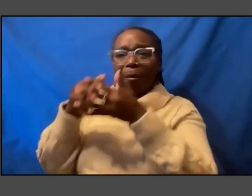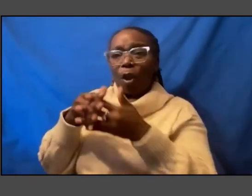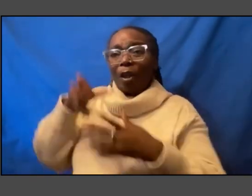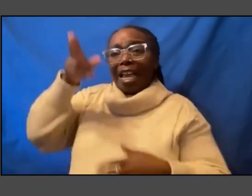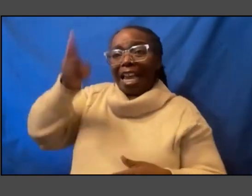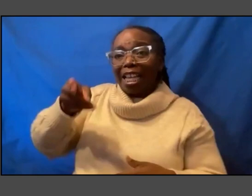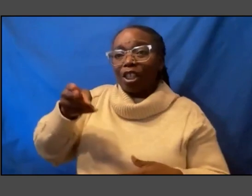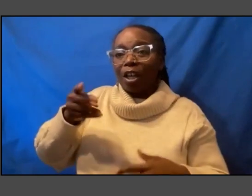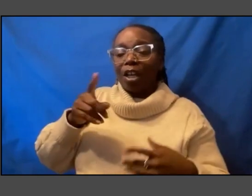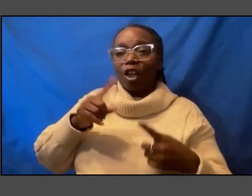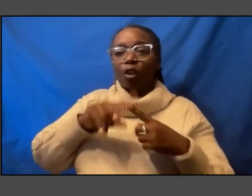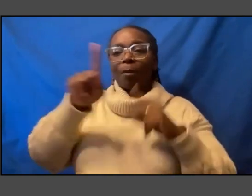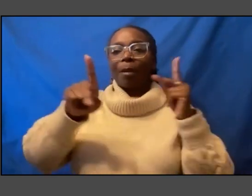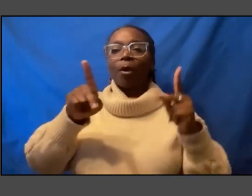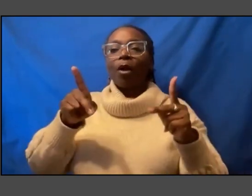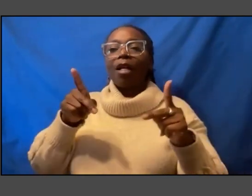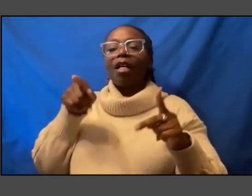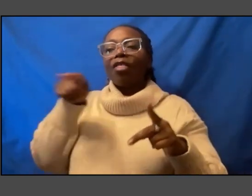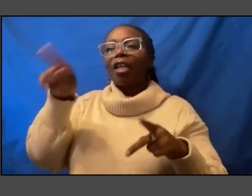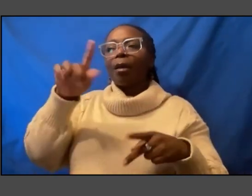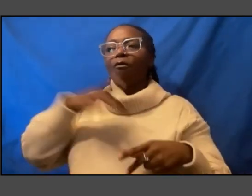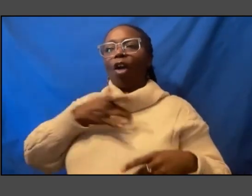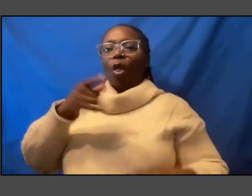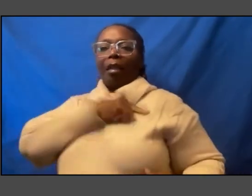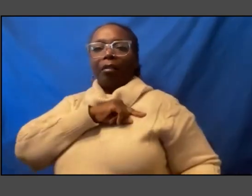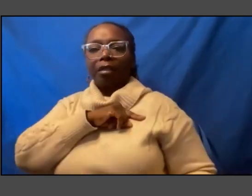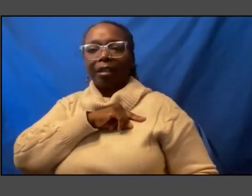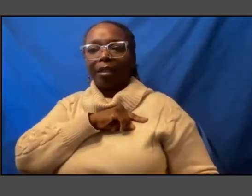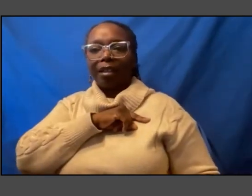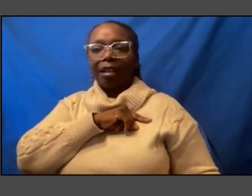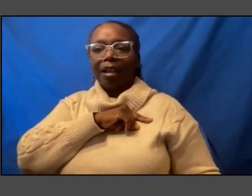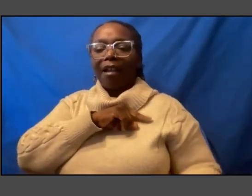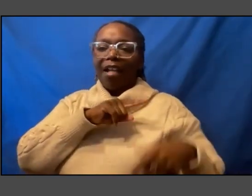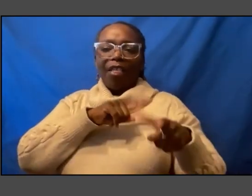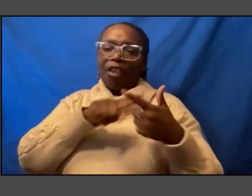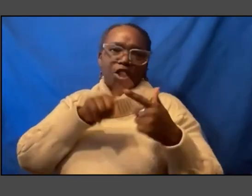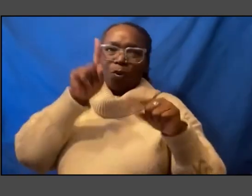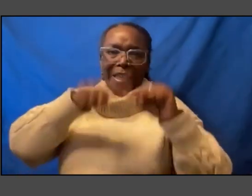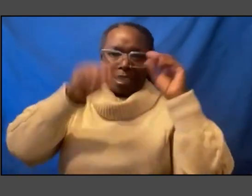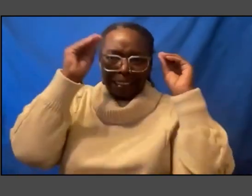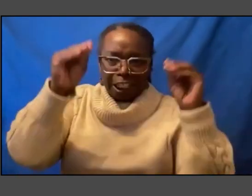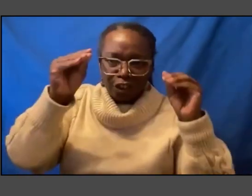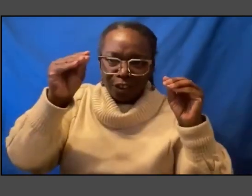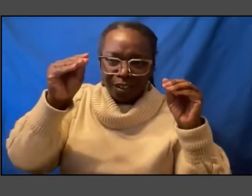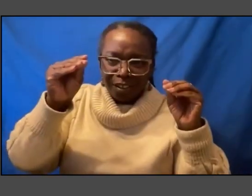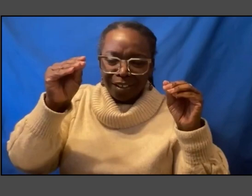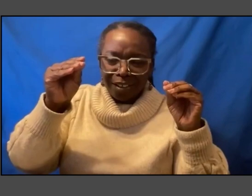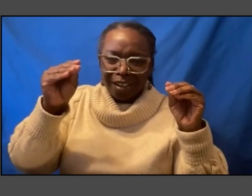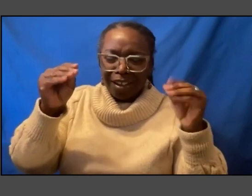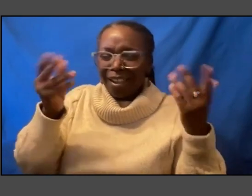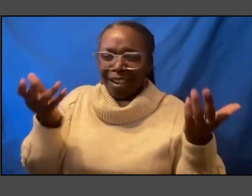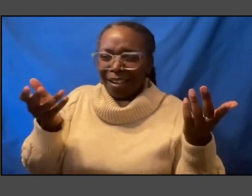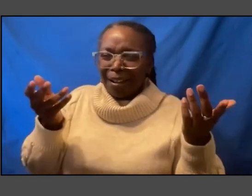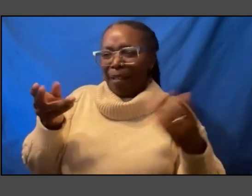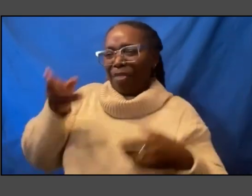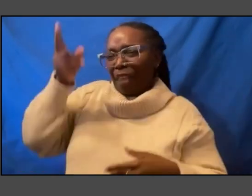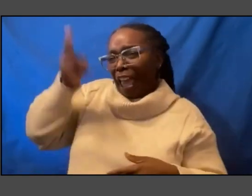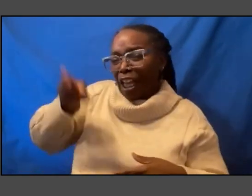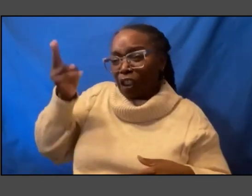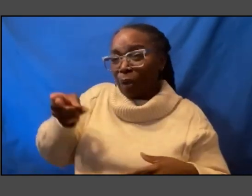make them feel guilty and therefore you can't teach it you know the history is this was the latest thing I saw uh